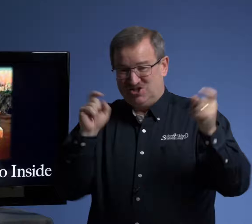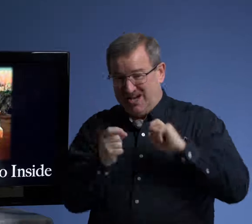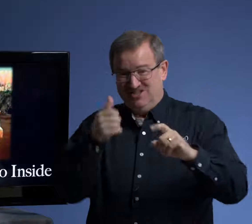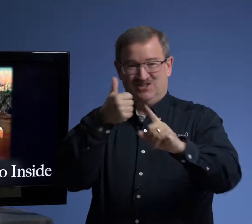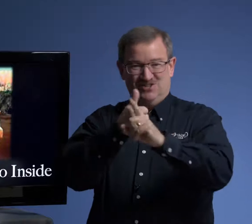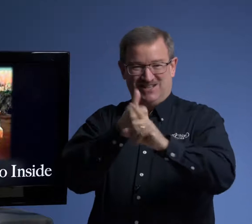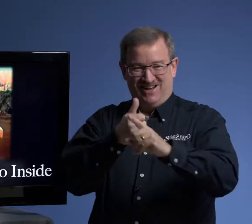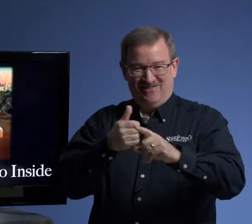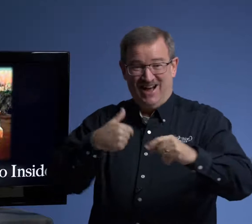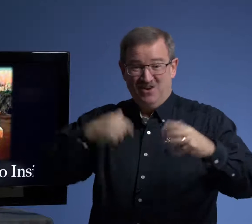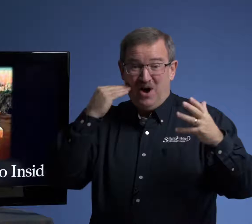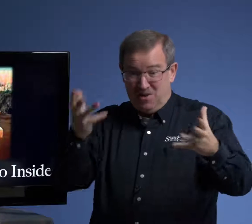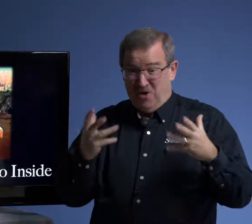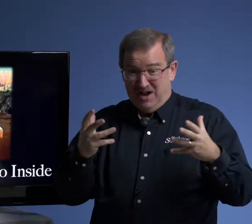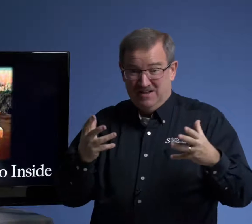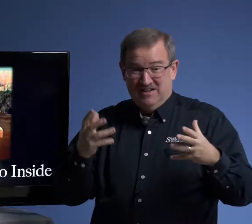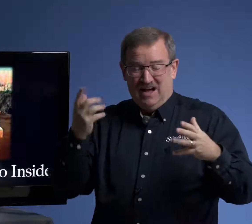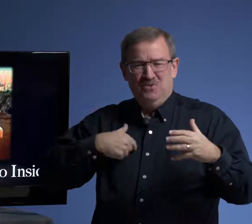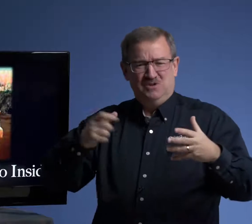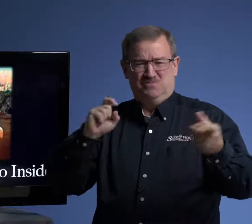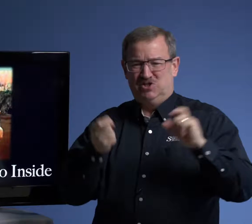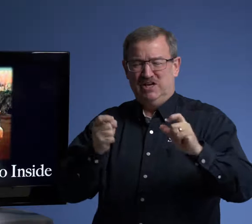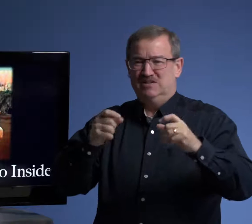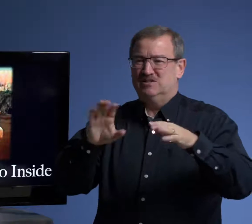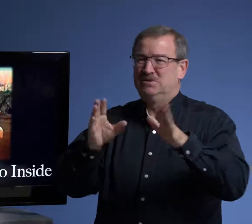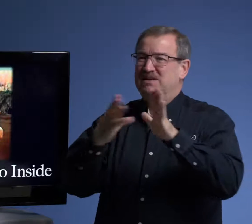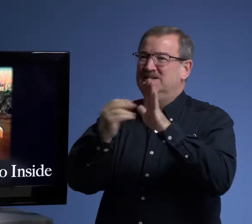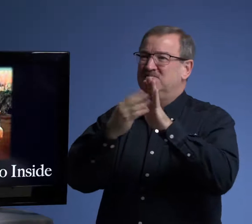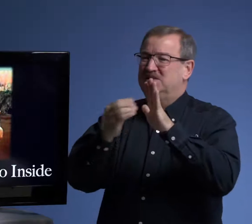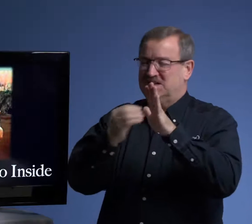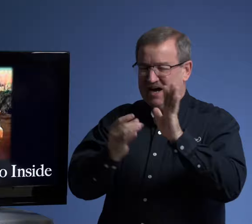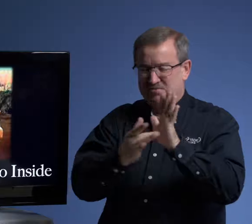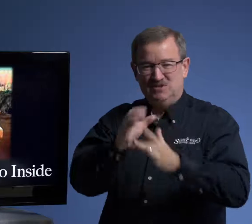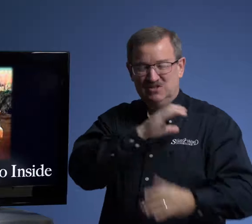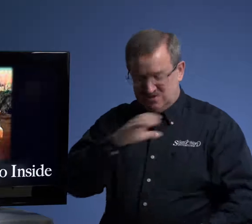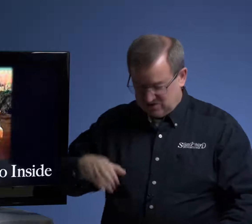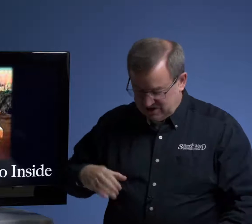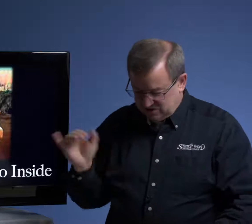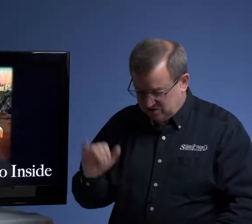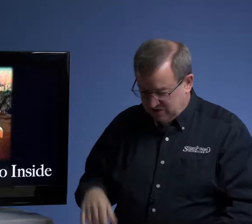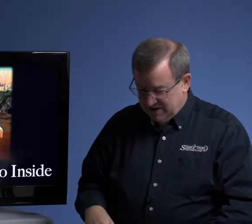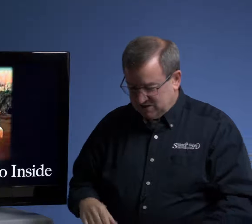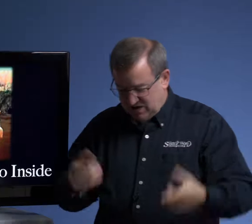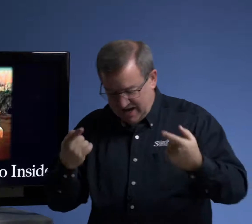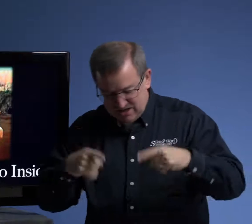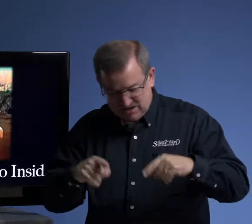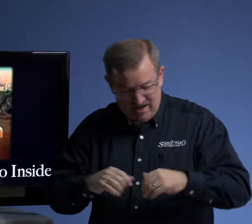change yourself. I know I want, I want to be changed to be, to copy Jesus Christ too. So how does it